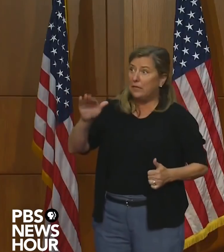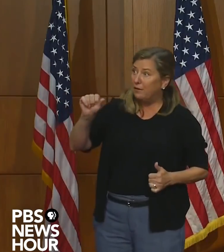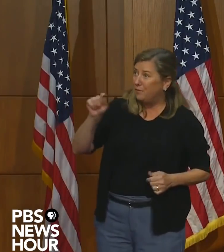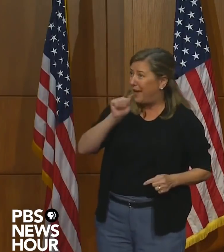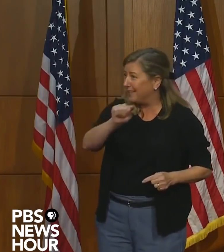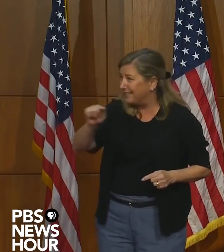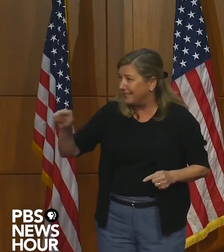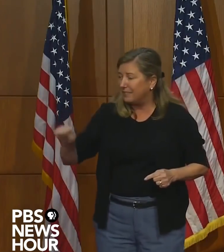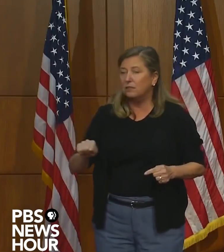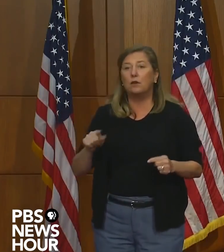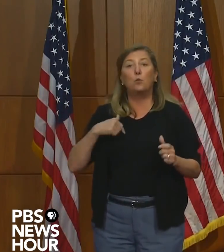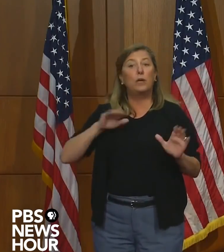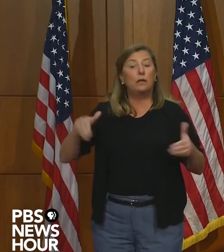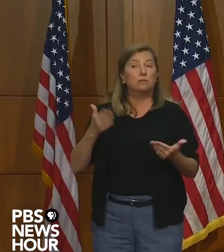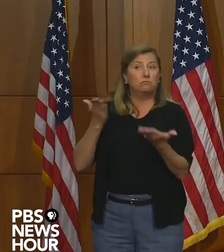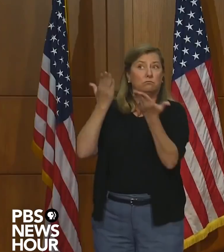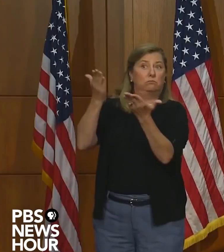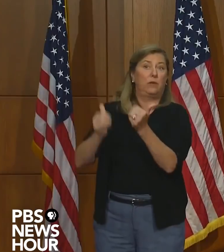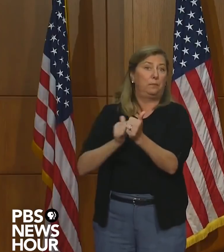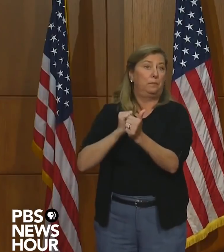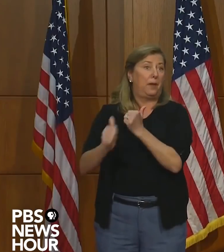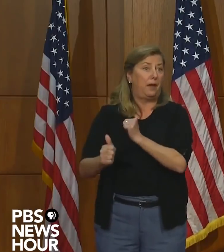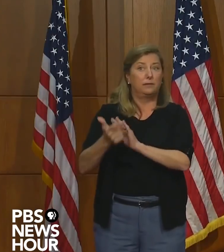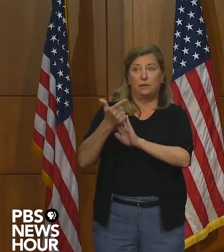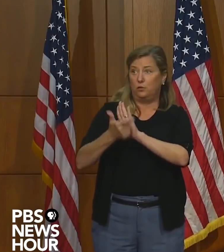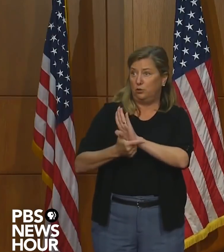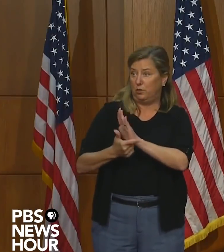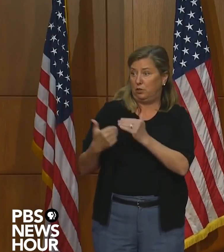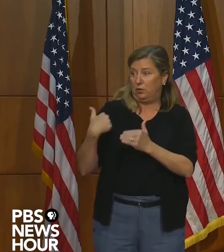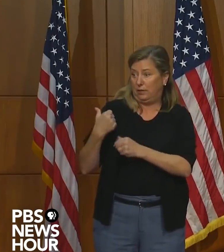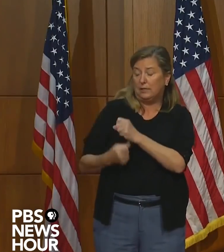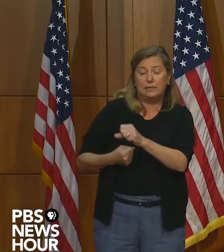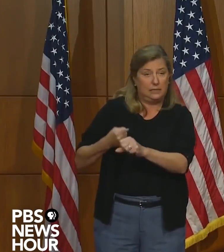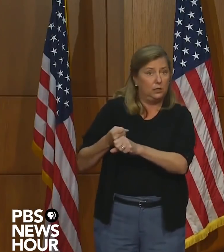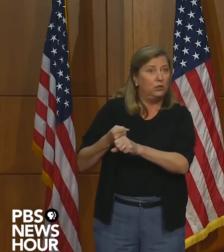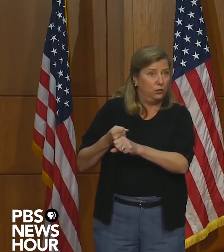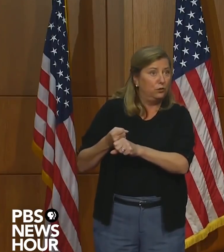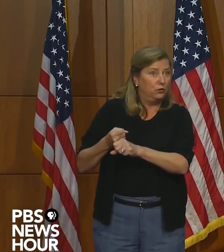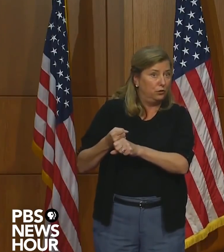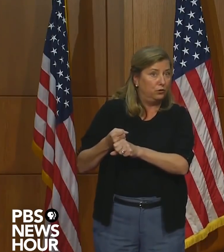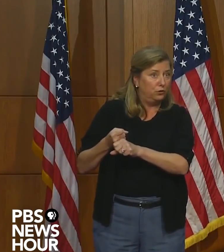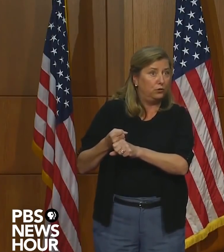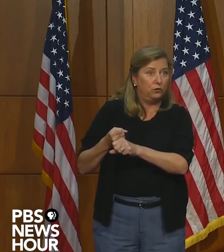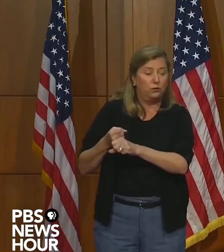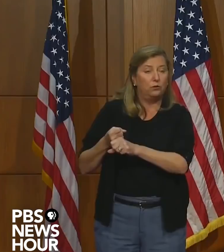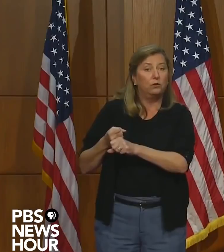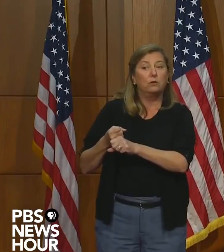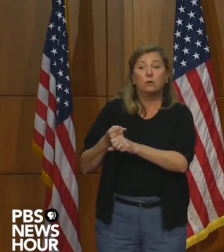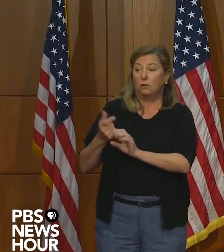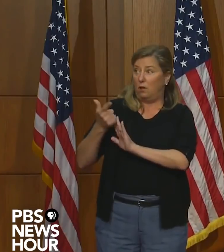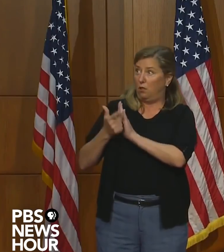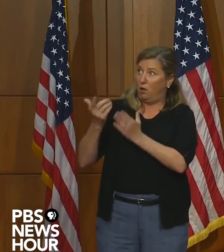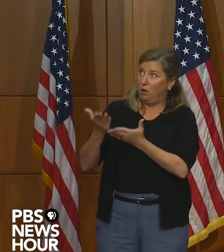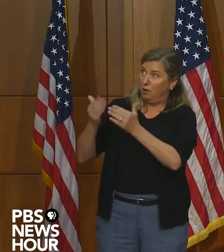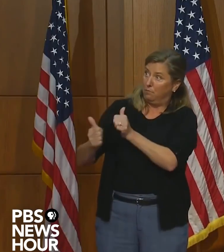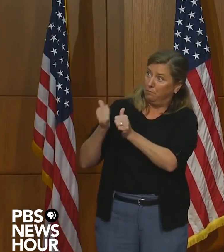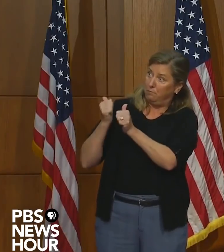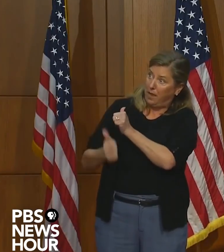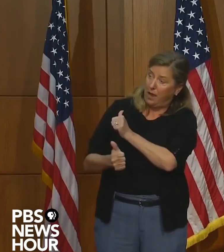we, uh, introduced and passed legislation, uh, this year. Um, uh, it was passed and it gives